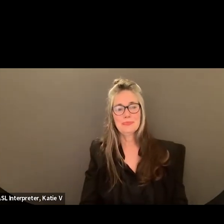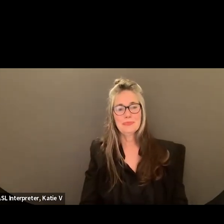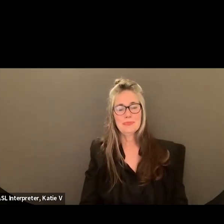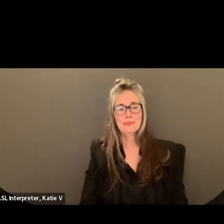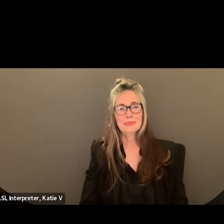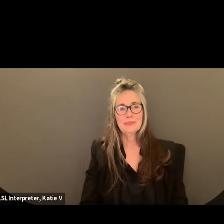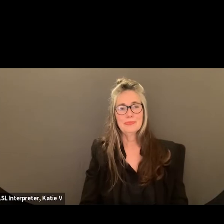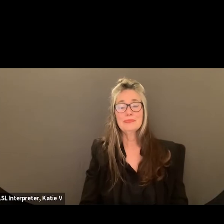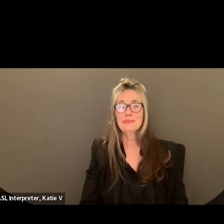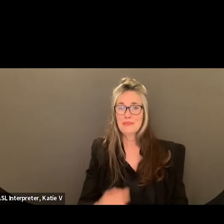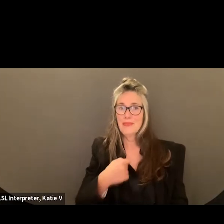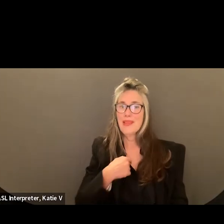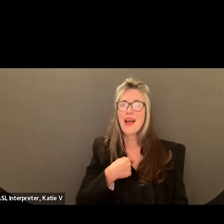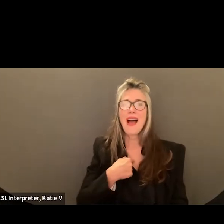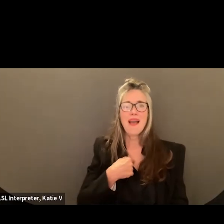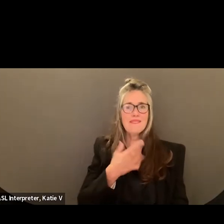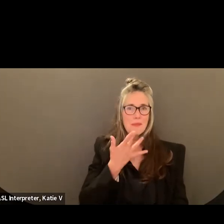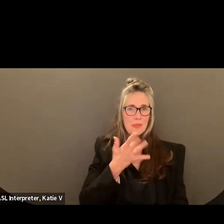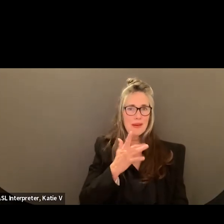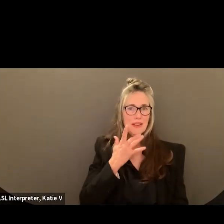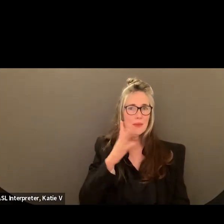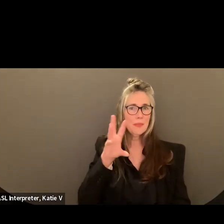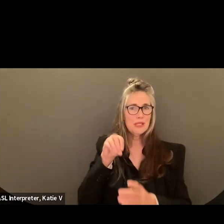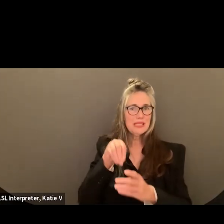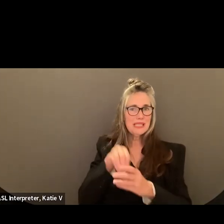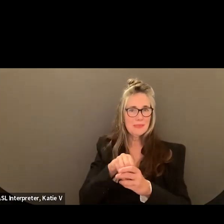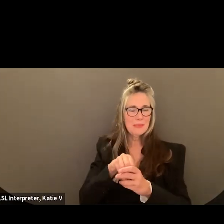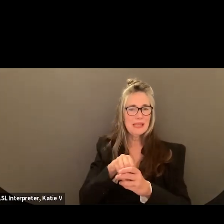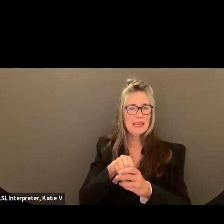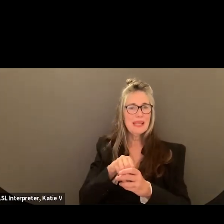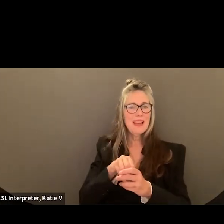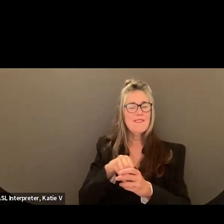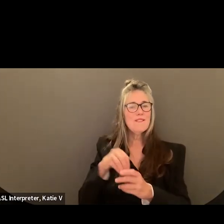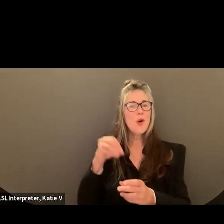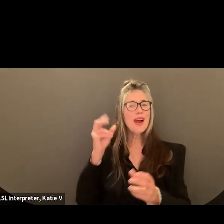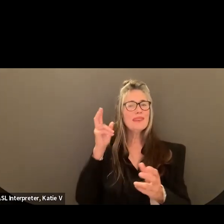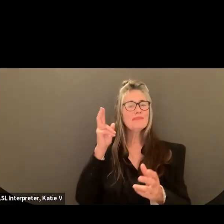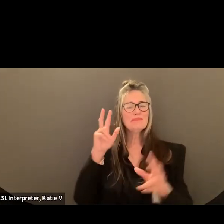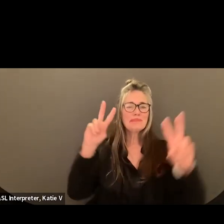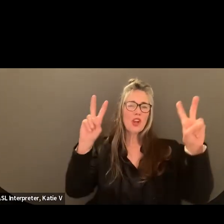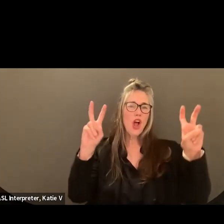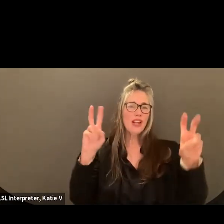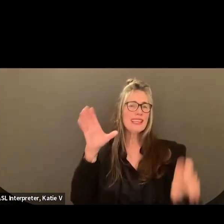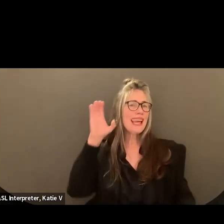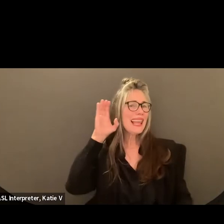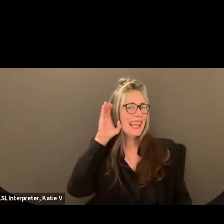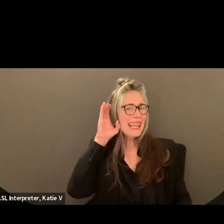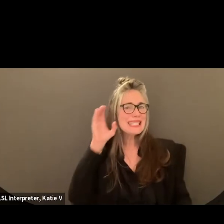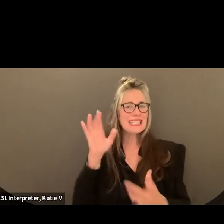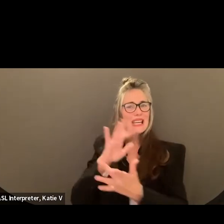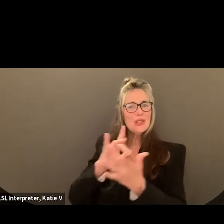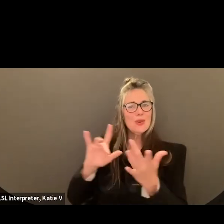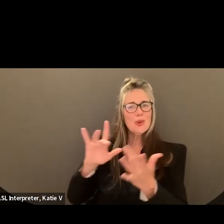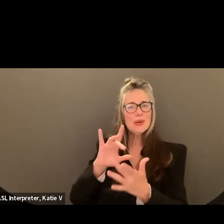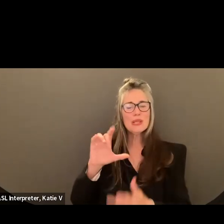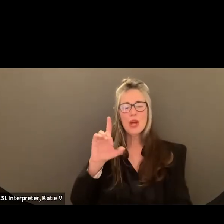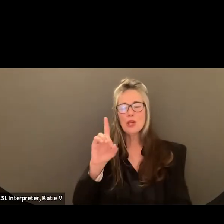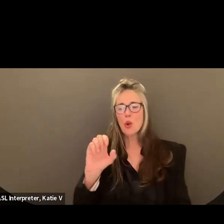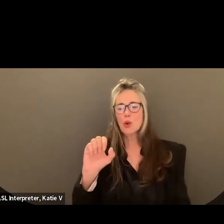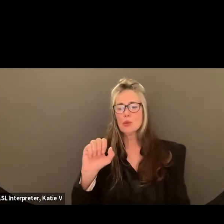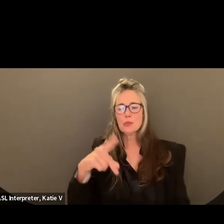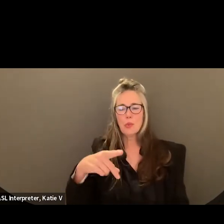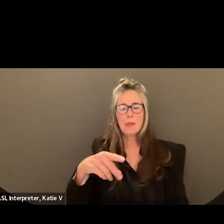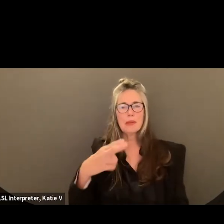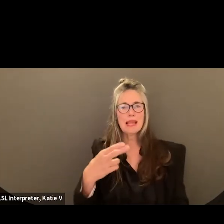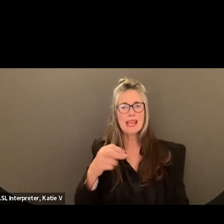privilege of also participating in the listening tours at Dos Pueblos High School in San Marcos and of course my